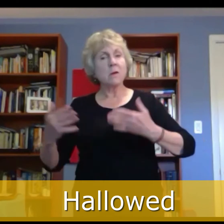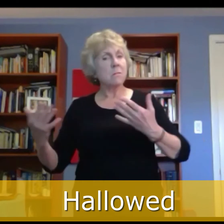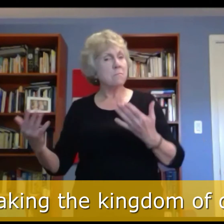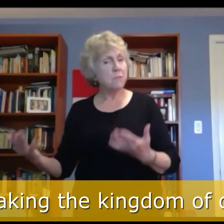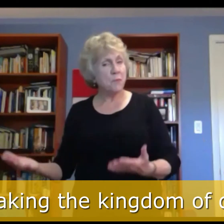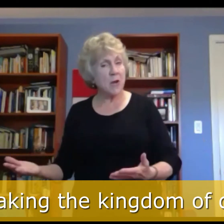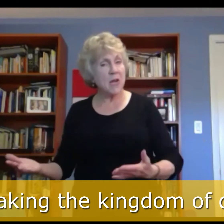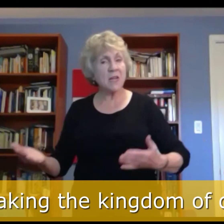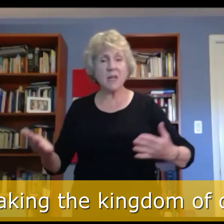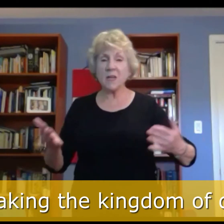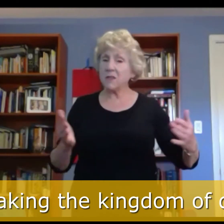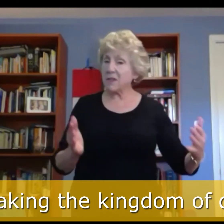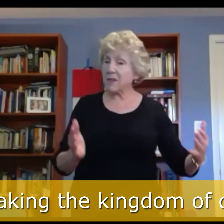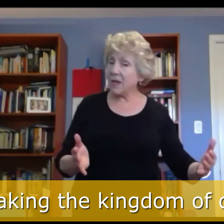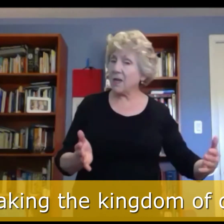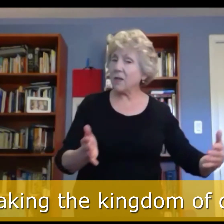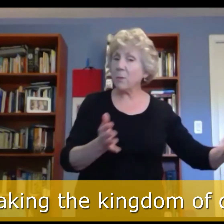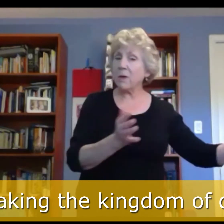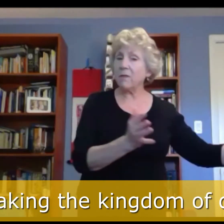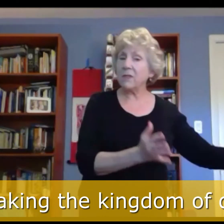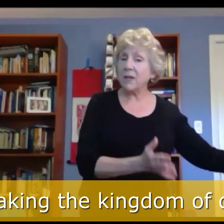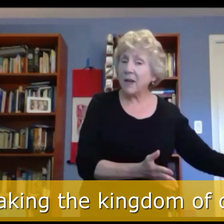Thee Breaking the kingdom of death?